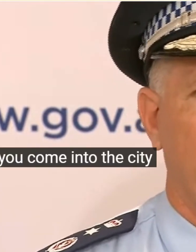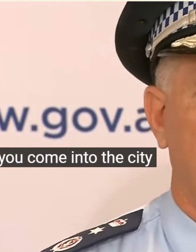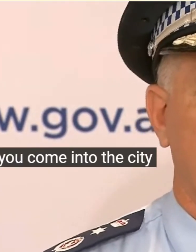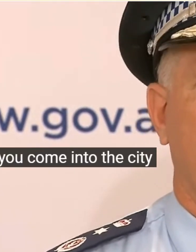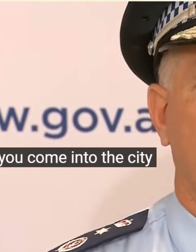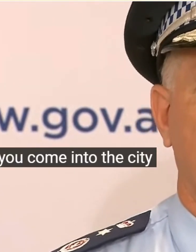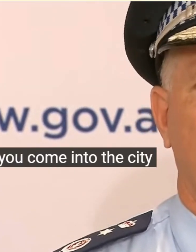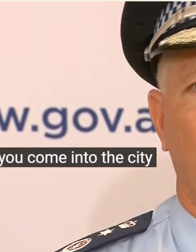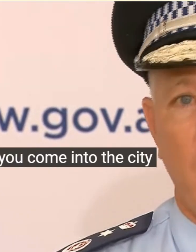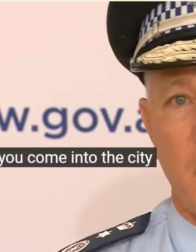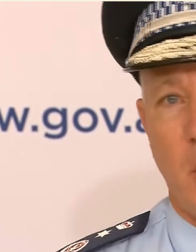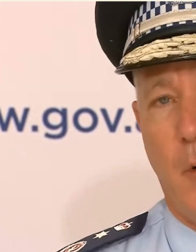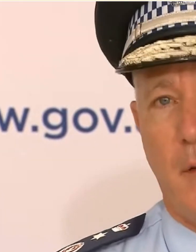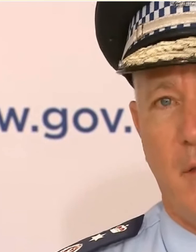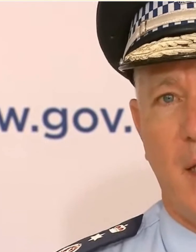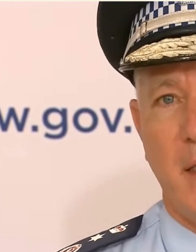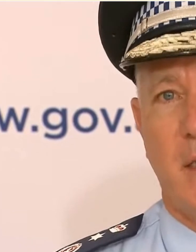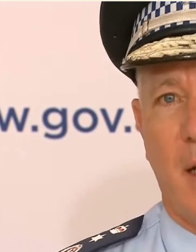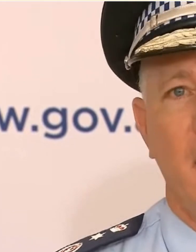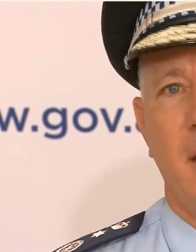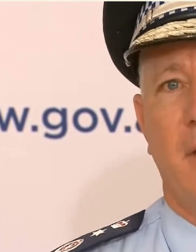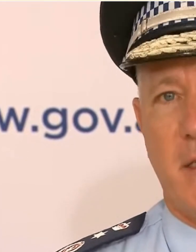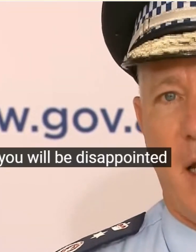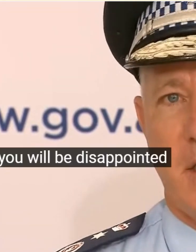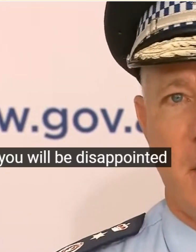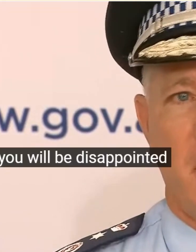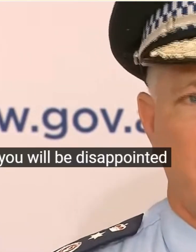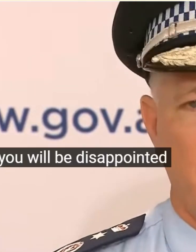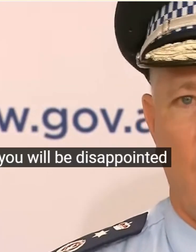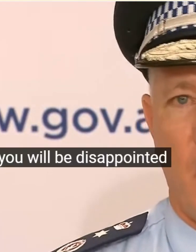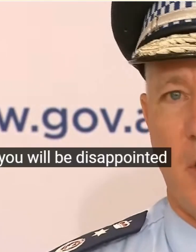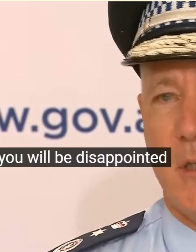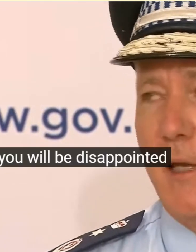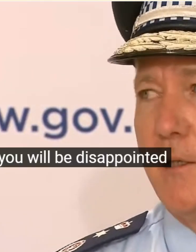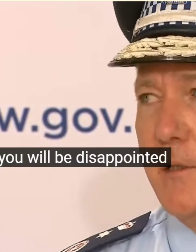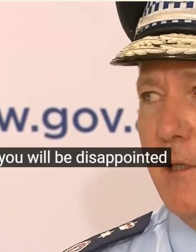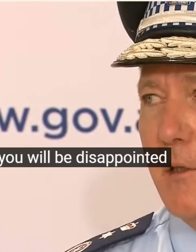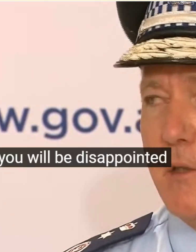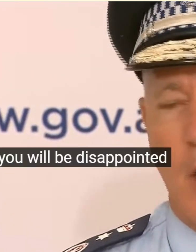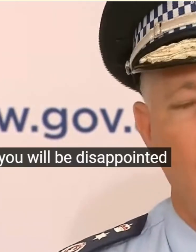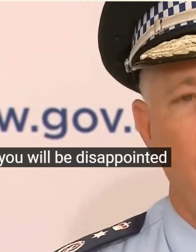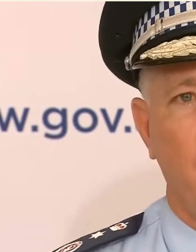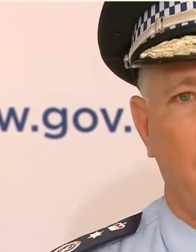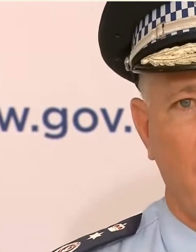A Big Part Of The Police Activity Will Be Assuring That Things Like Vaccination And Essential Workers Can